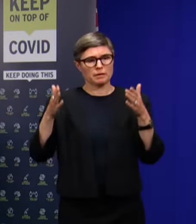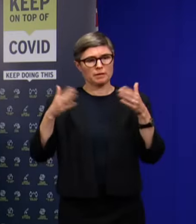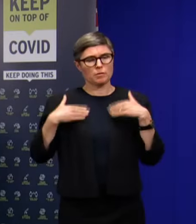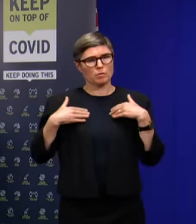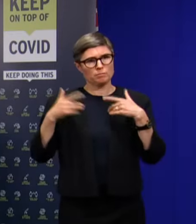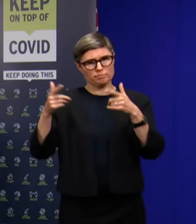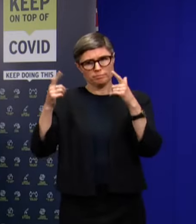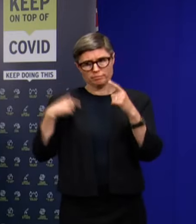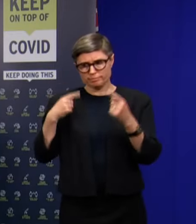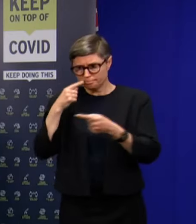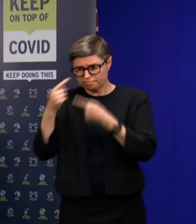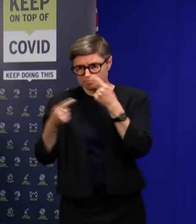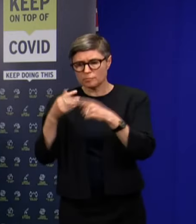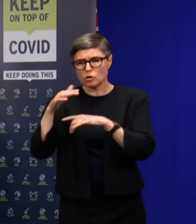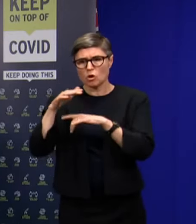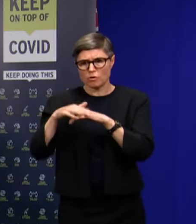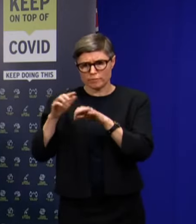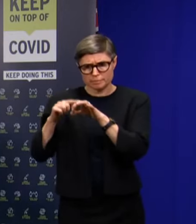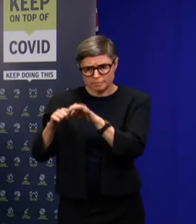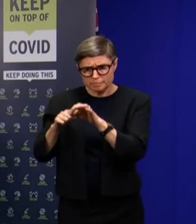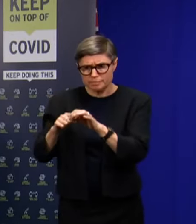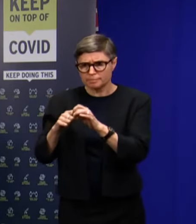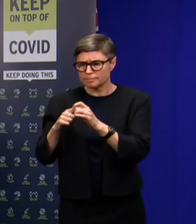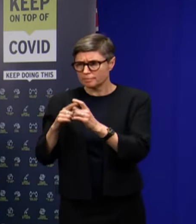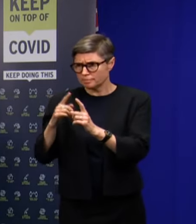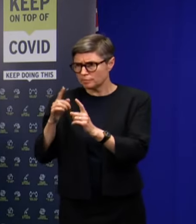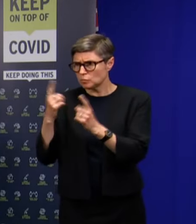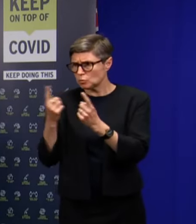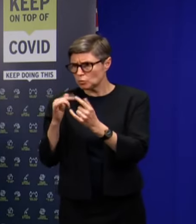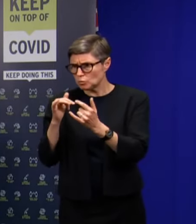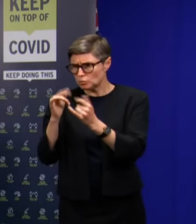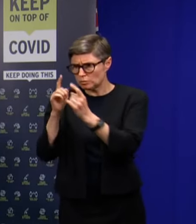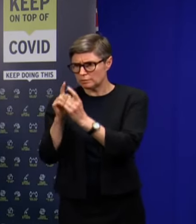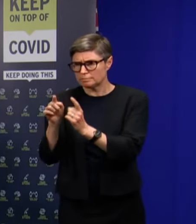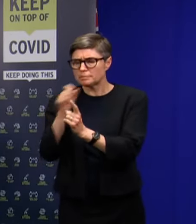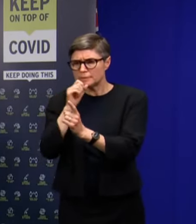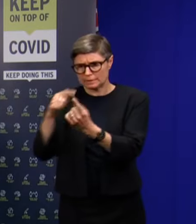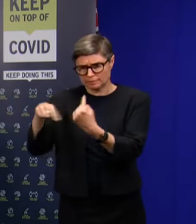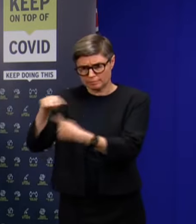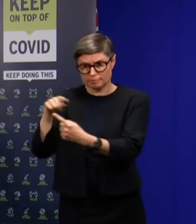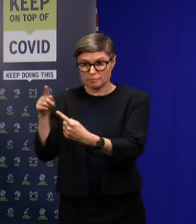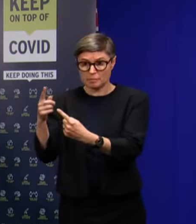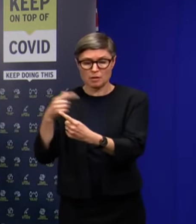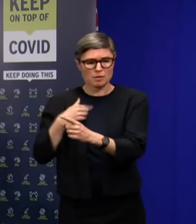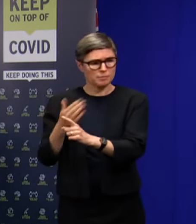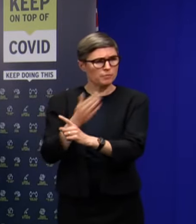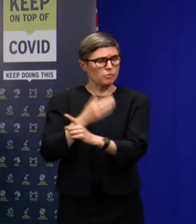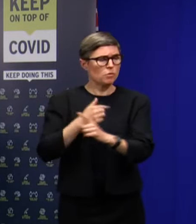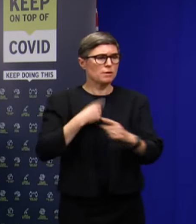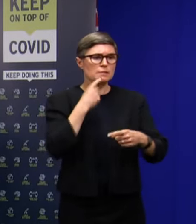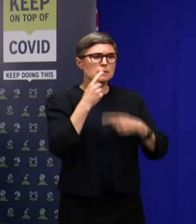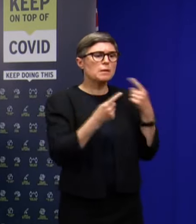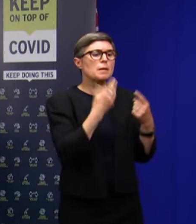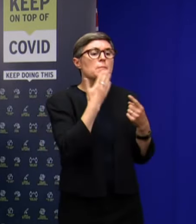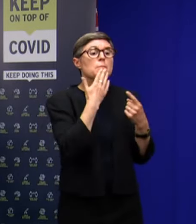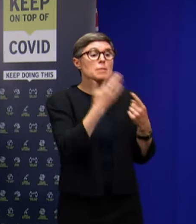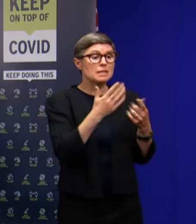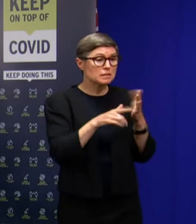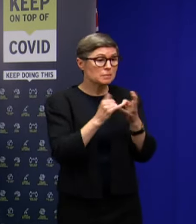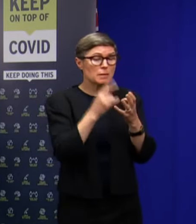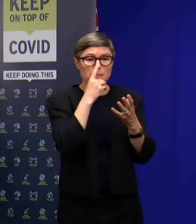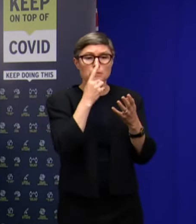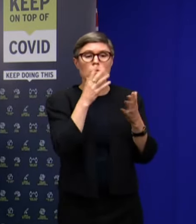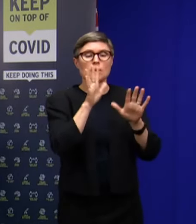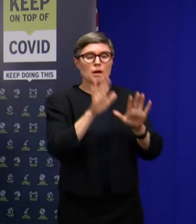detail in terms of the contact tracking and tracing is just to say this, that Tasmanians should remain calm. In